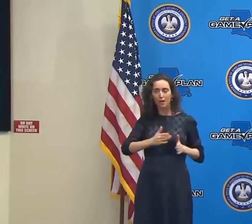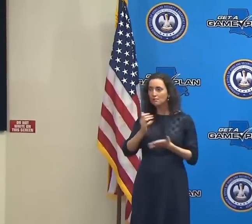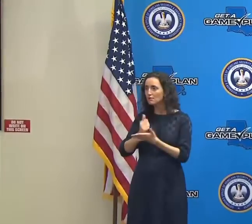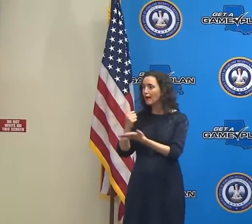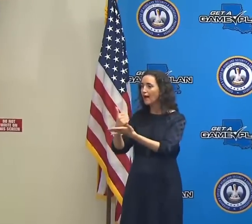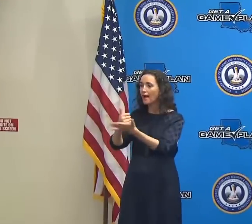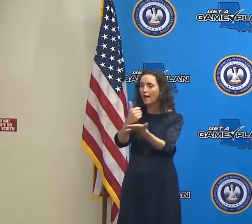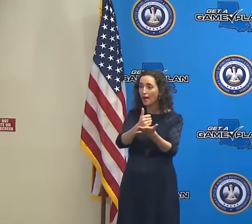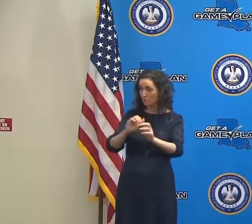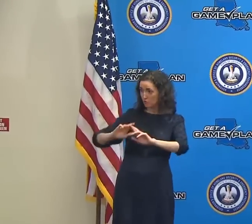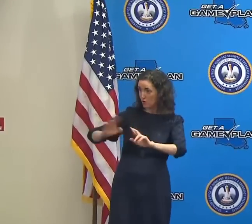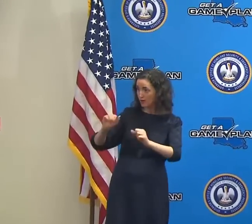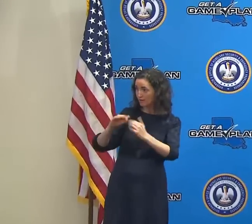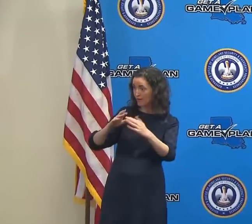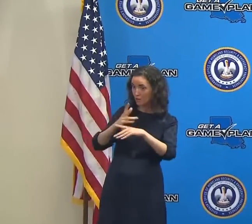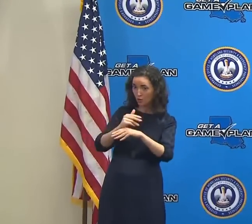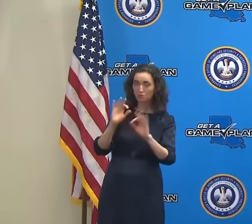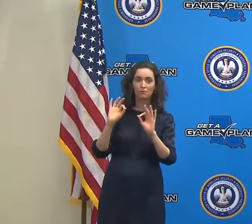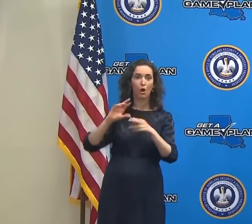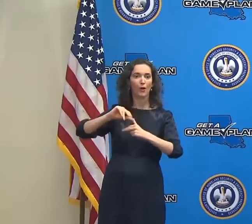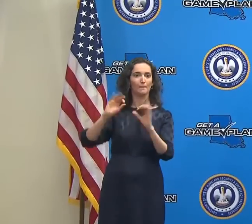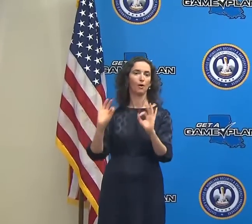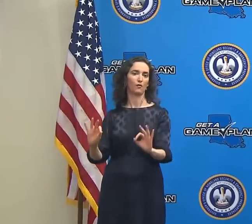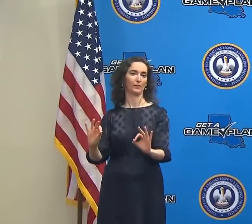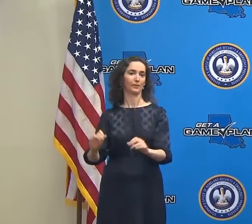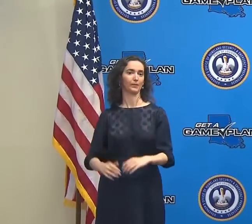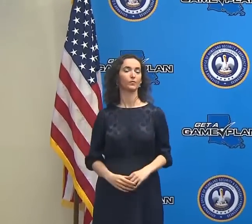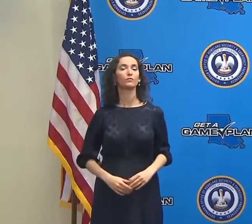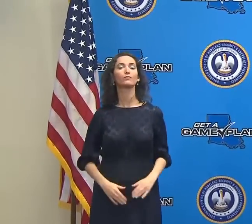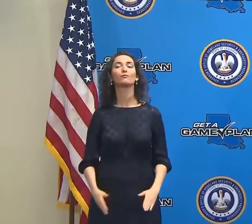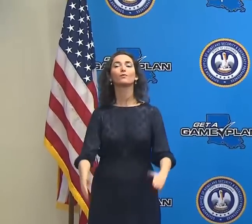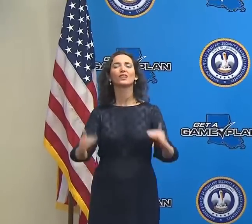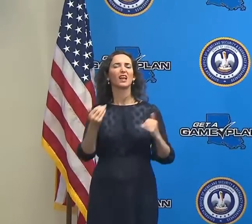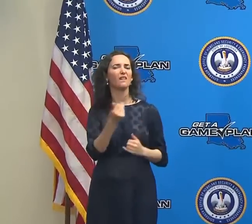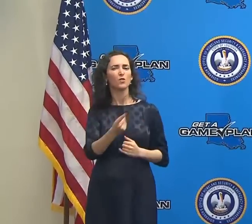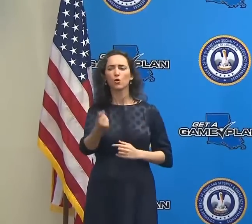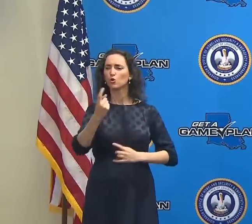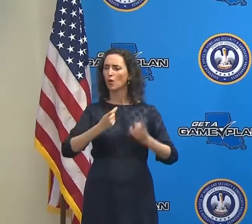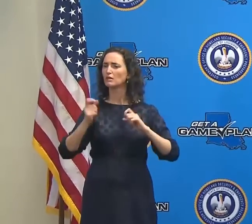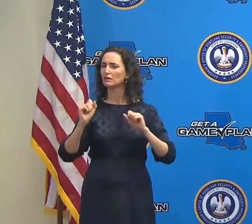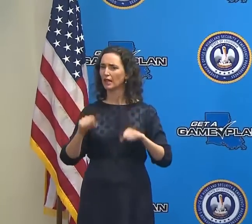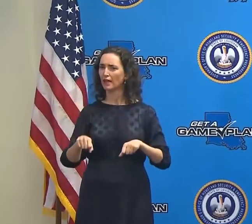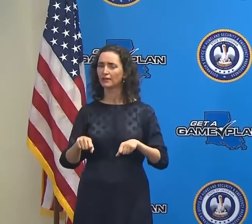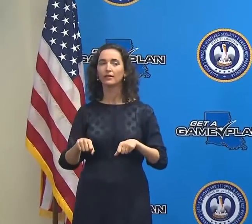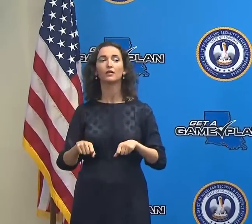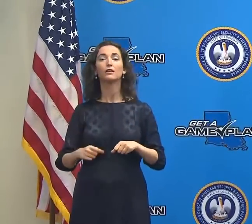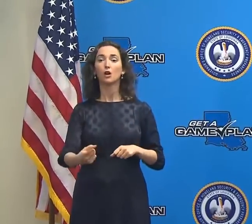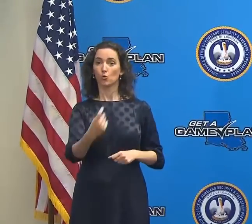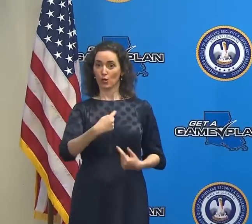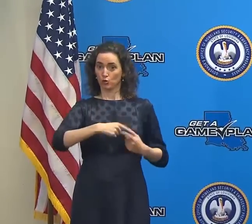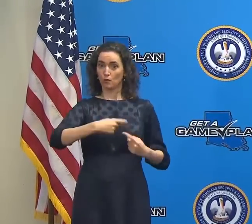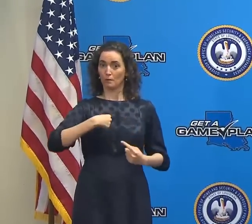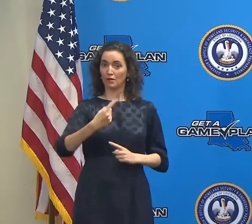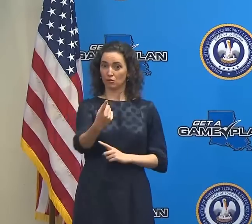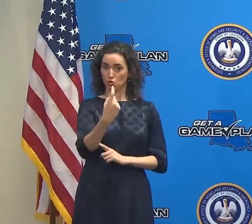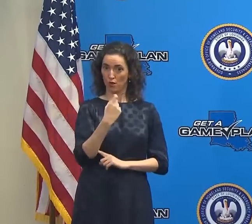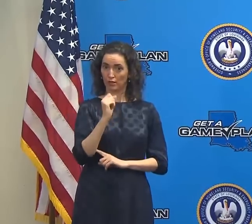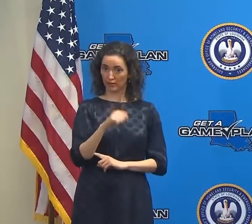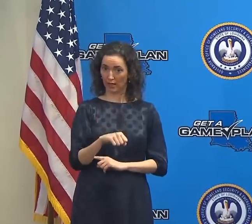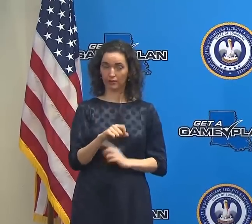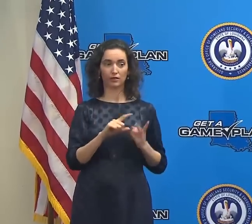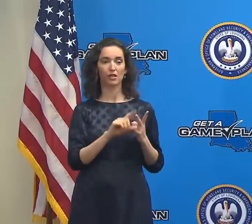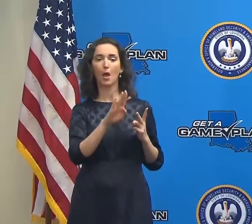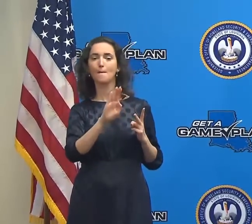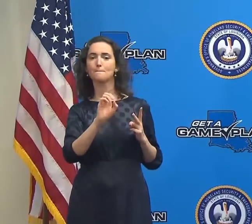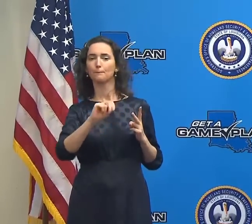to withstand the hurricane. And with that, we will take a few questions and you can direct questions to myself, to Ben